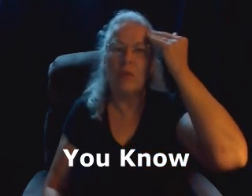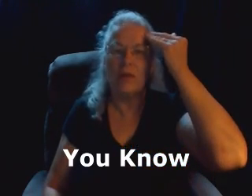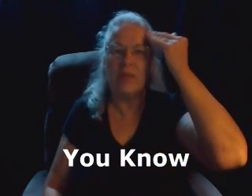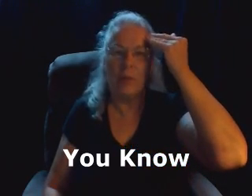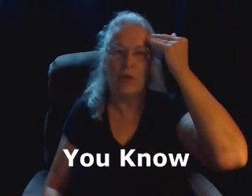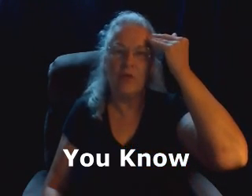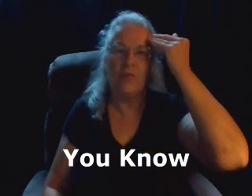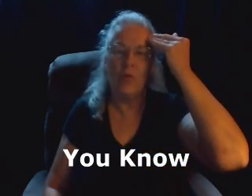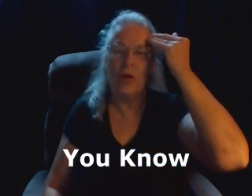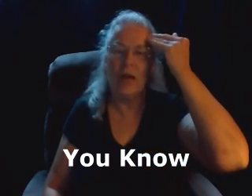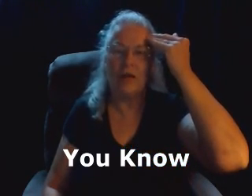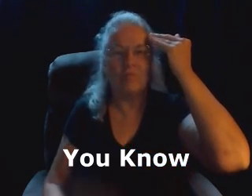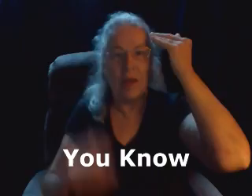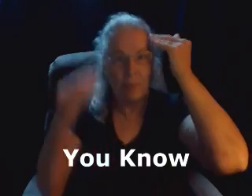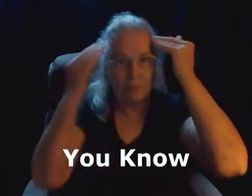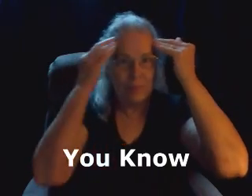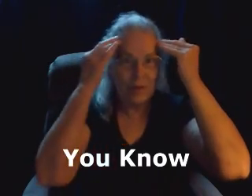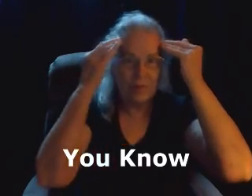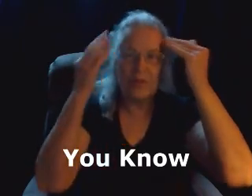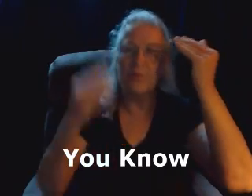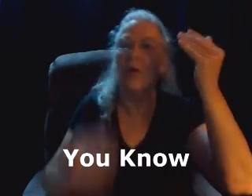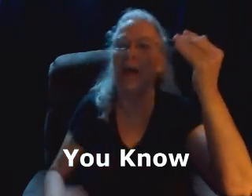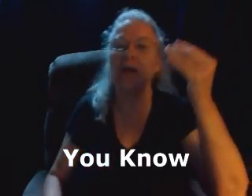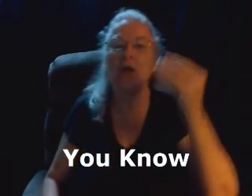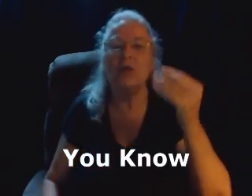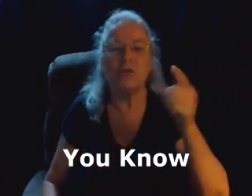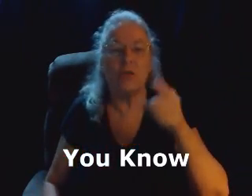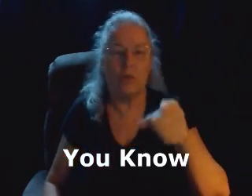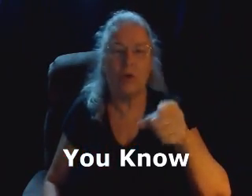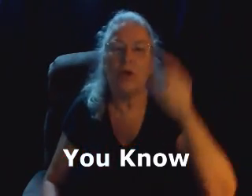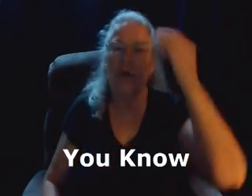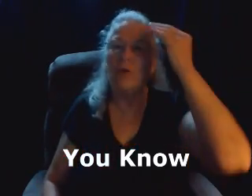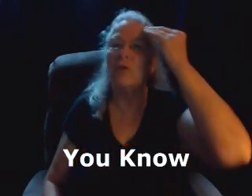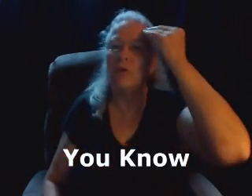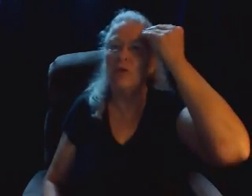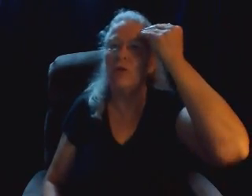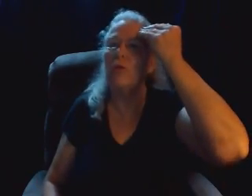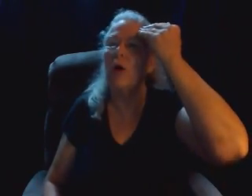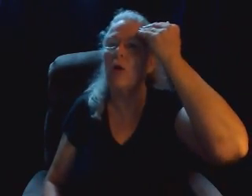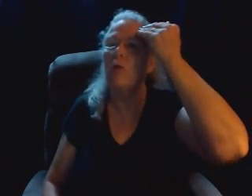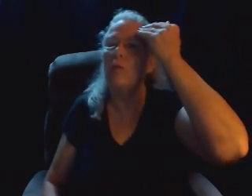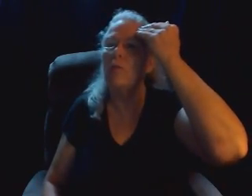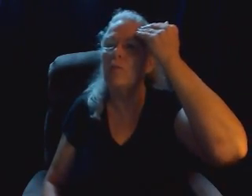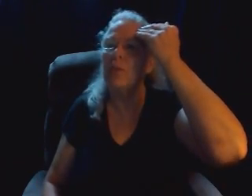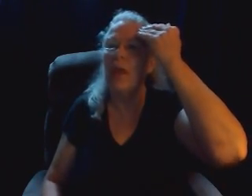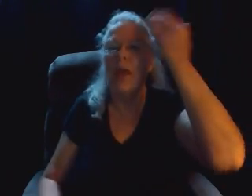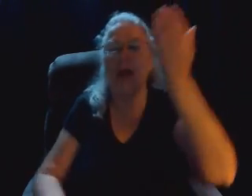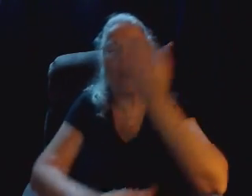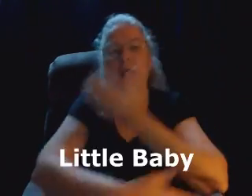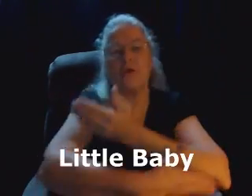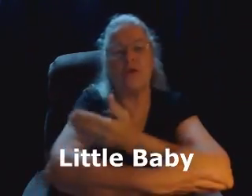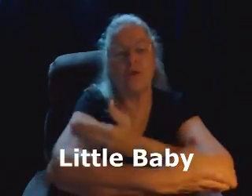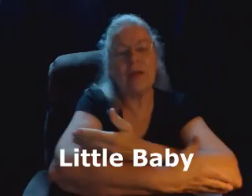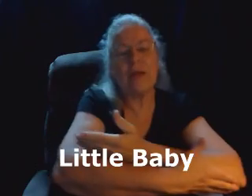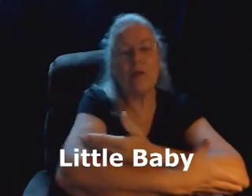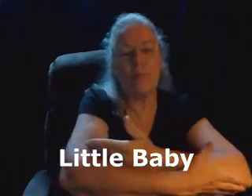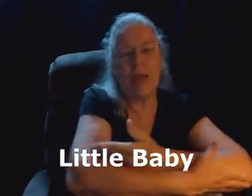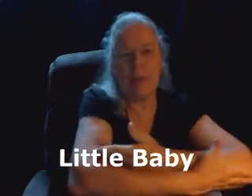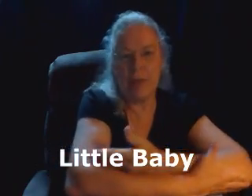what's up in your forehead up here in this brain, so you know, and your little baby,